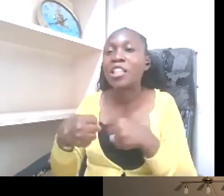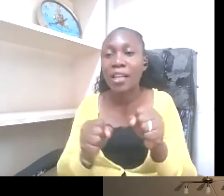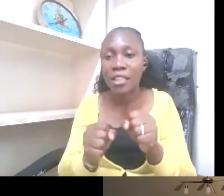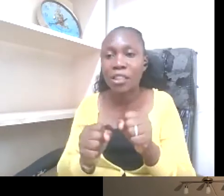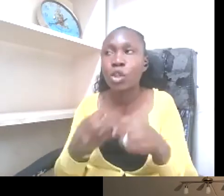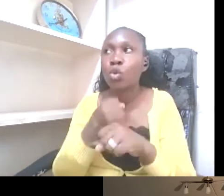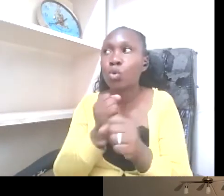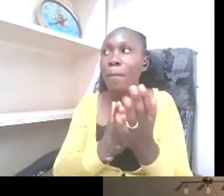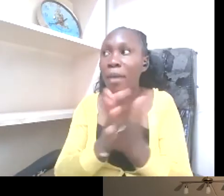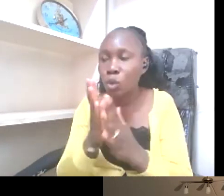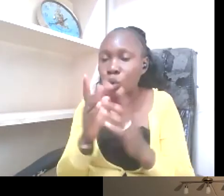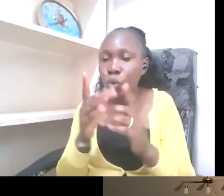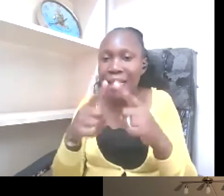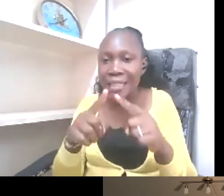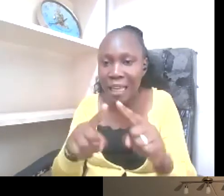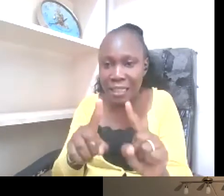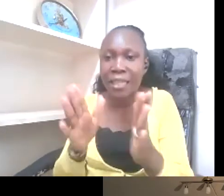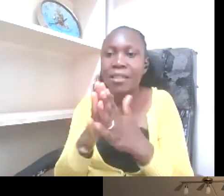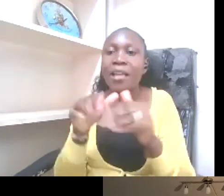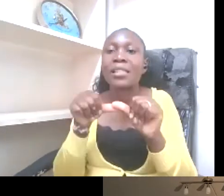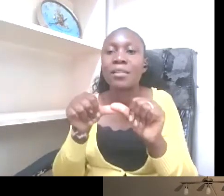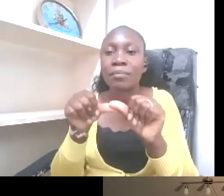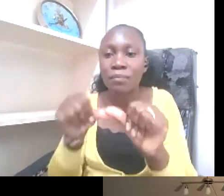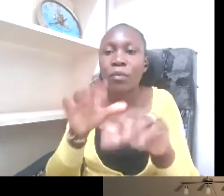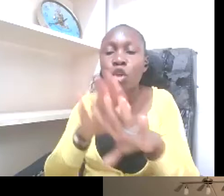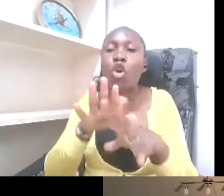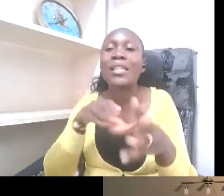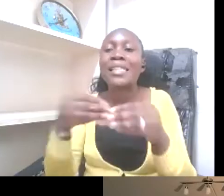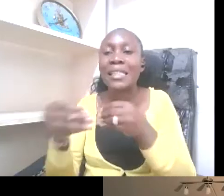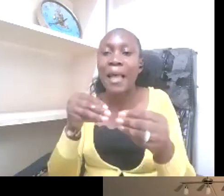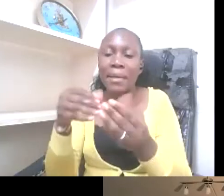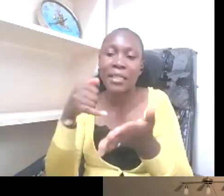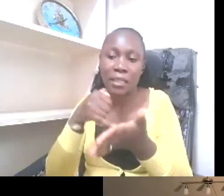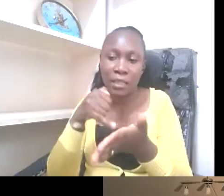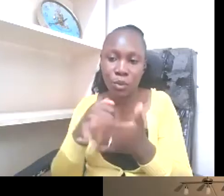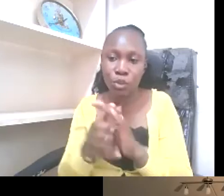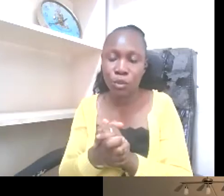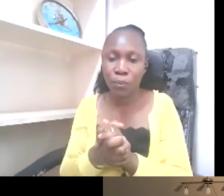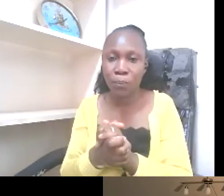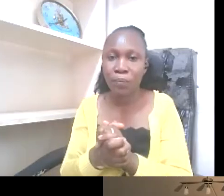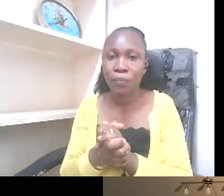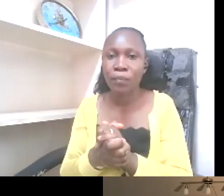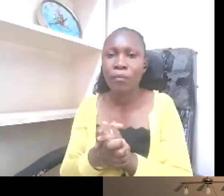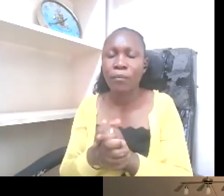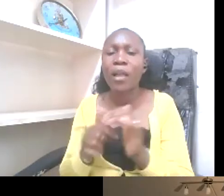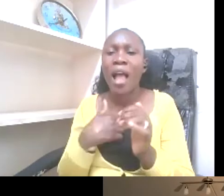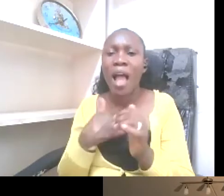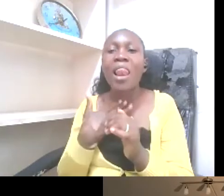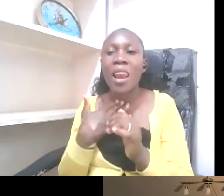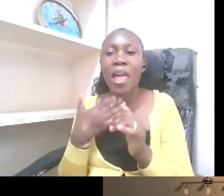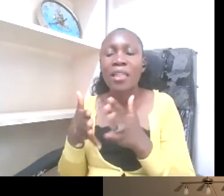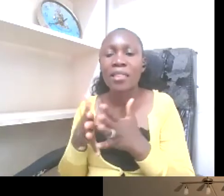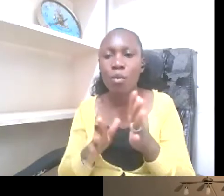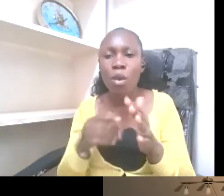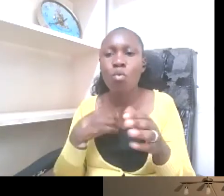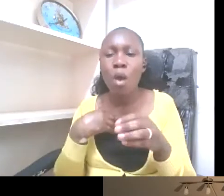and sustainability of disability inclusion. Yeah. I like the way how you phrased or how you